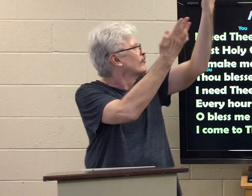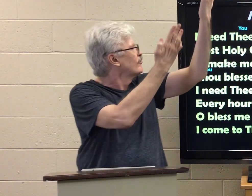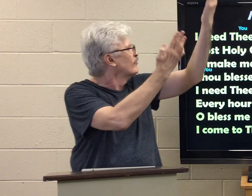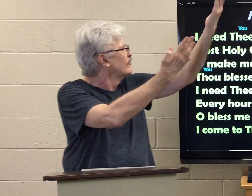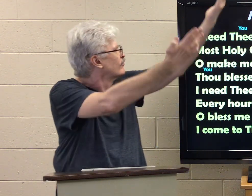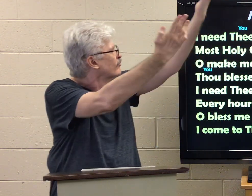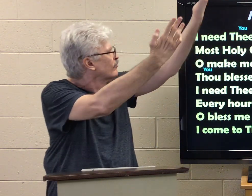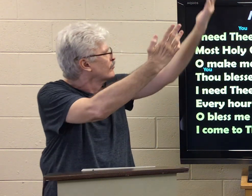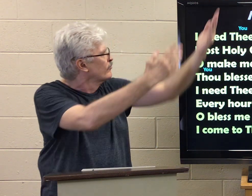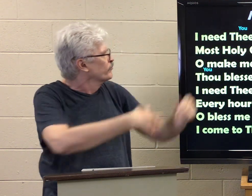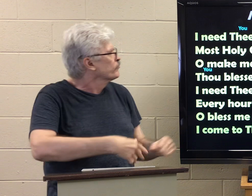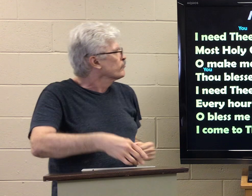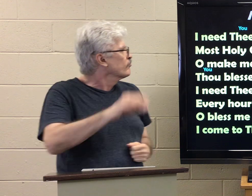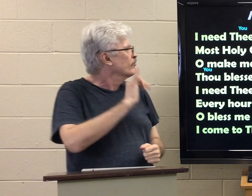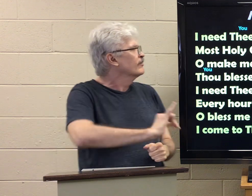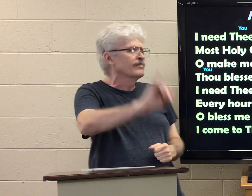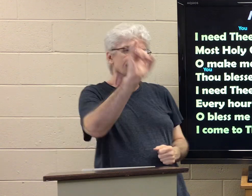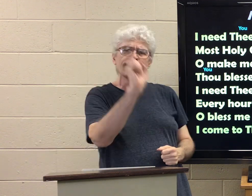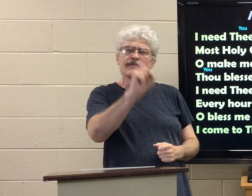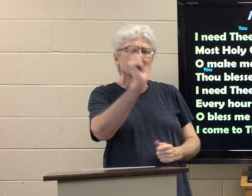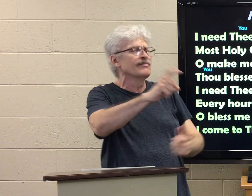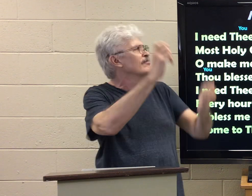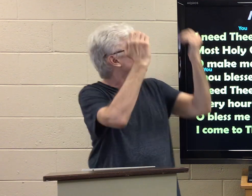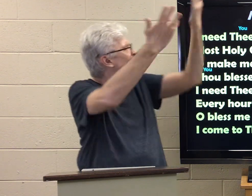I need thee,